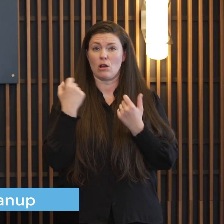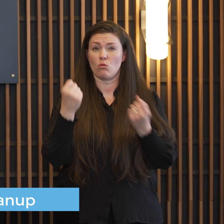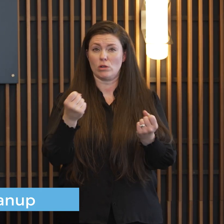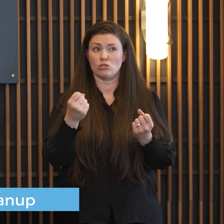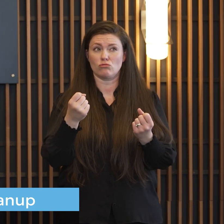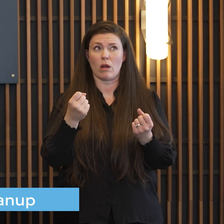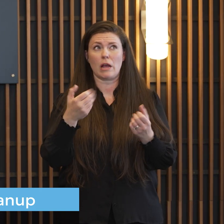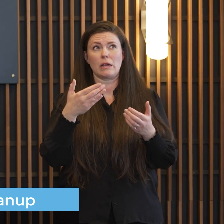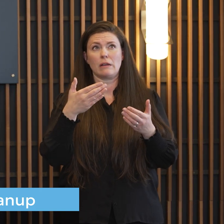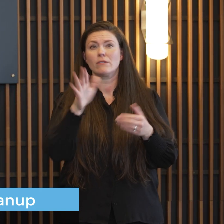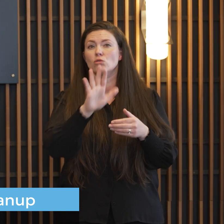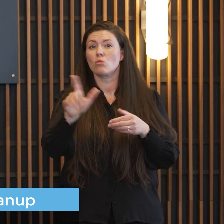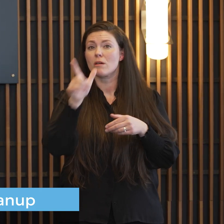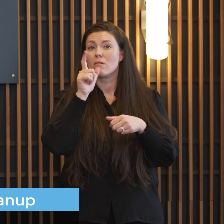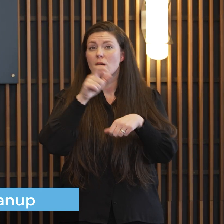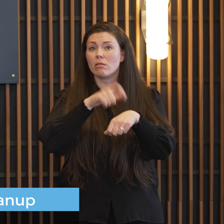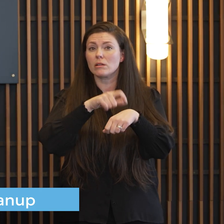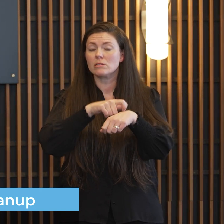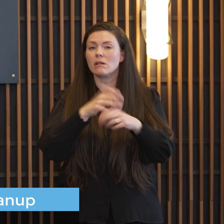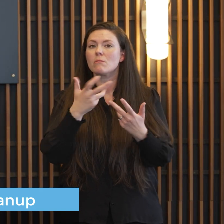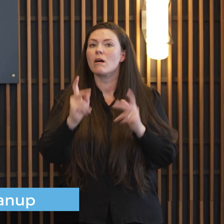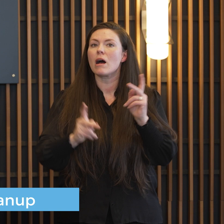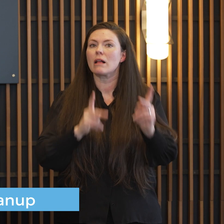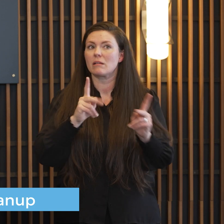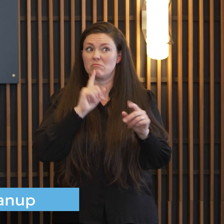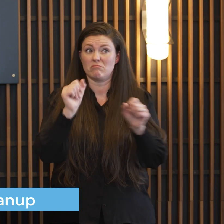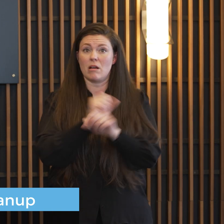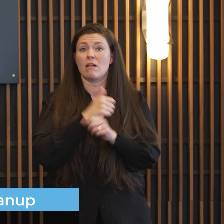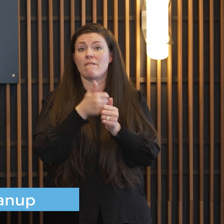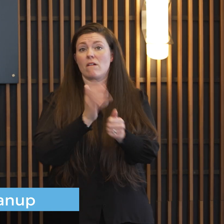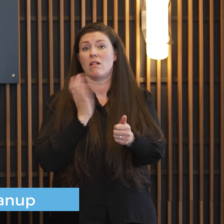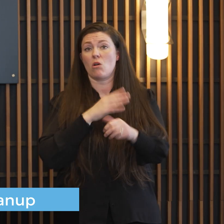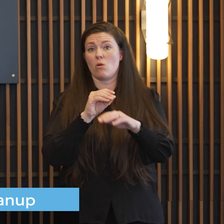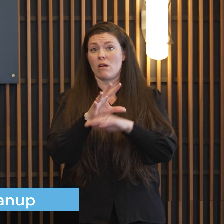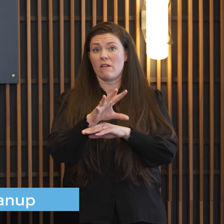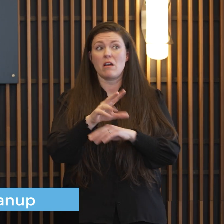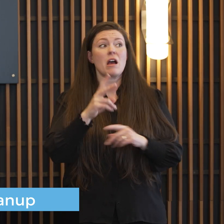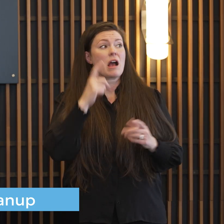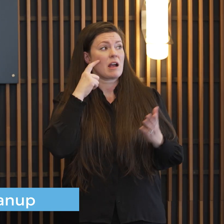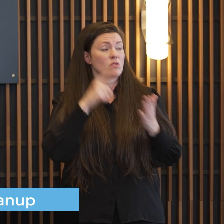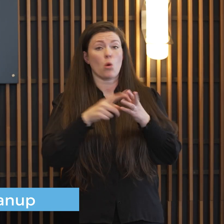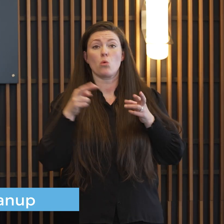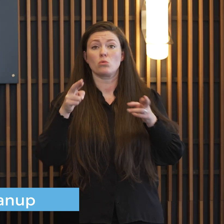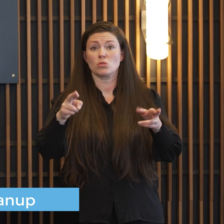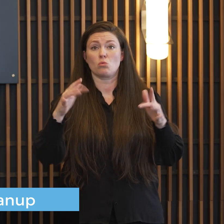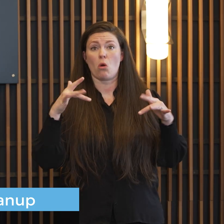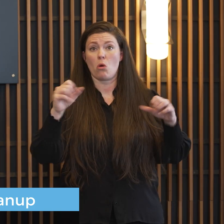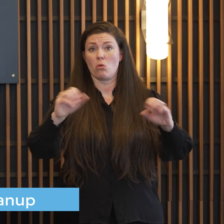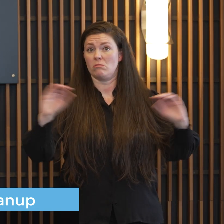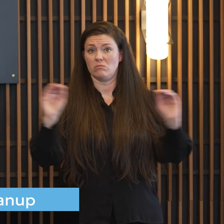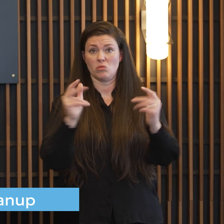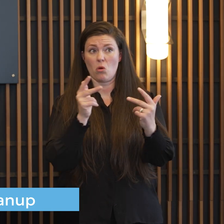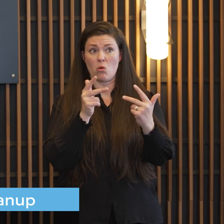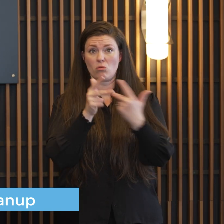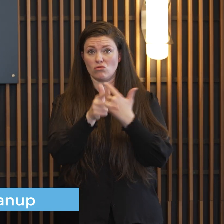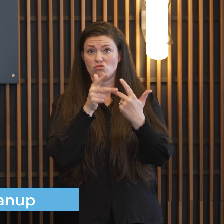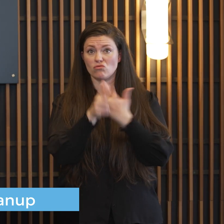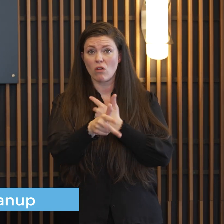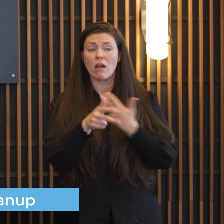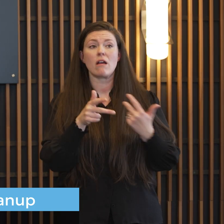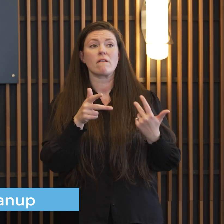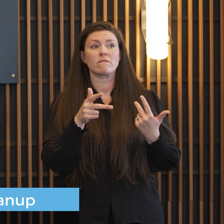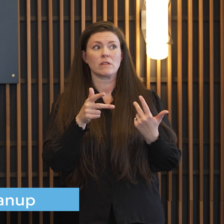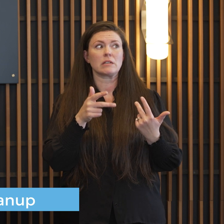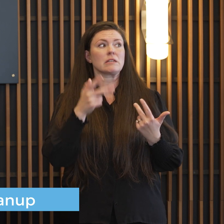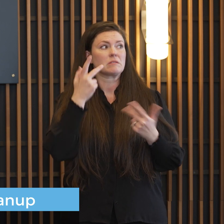towards lunch a lot of people really listened to our advice roads were empty businesses were down and i think it's important to note that